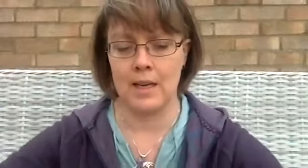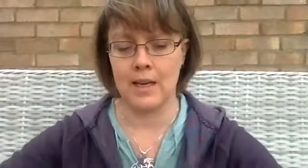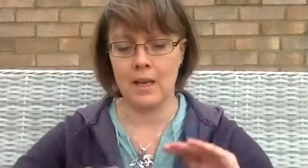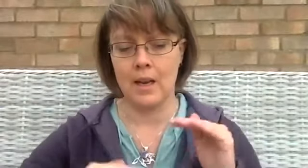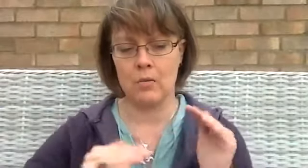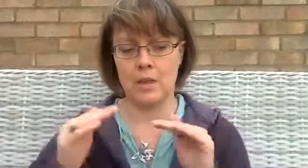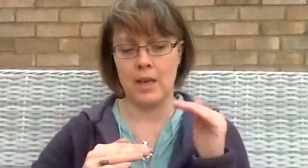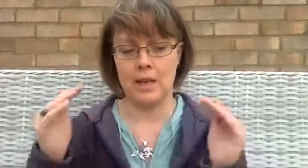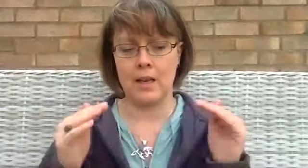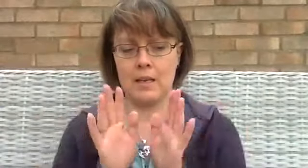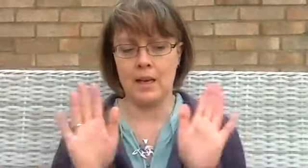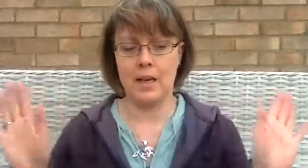are more